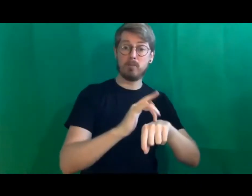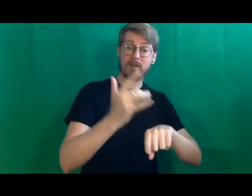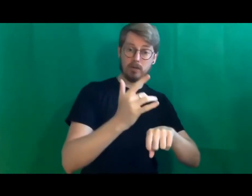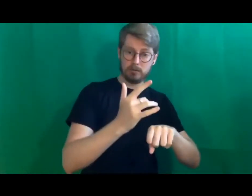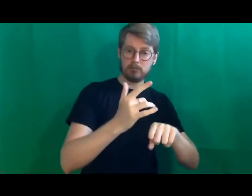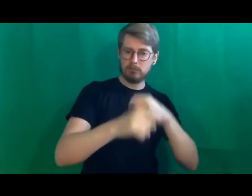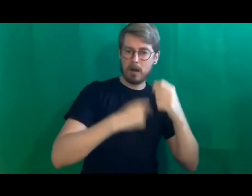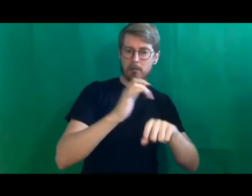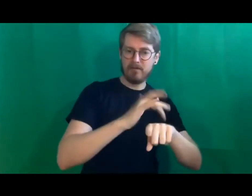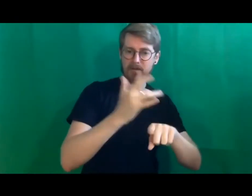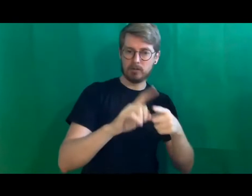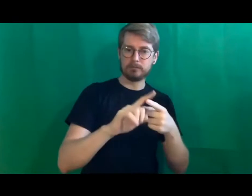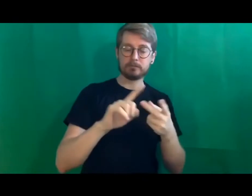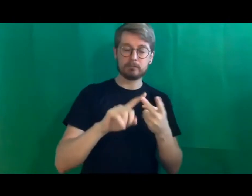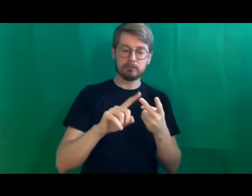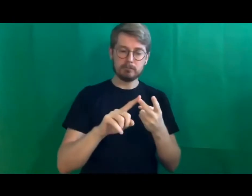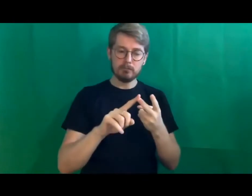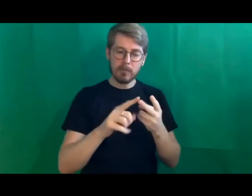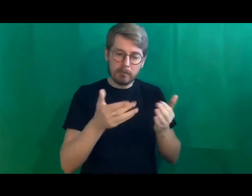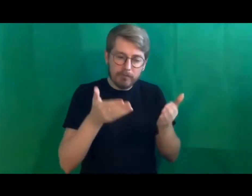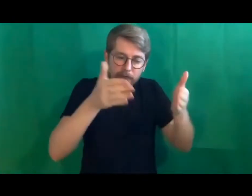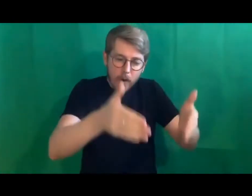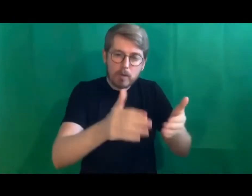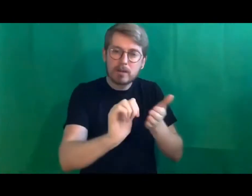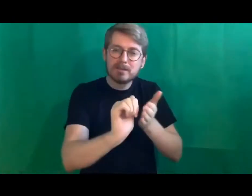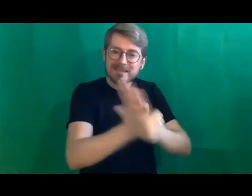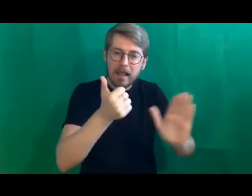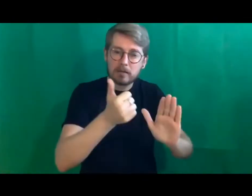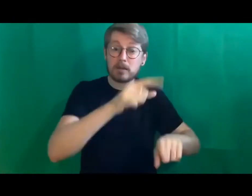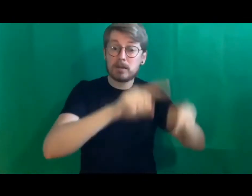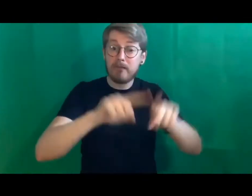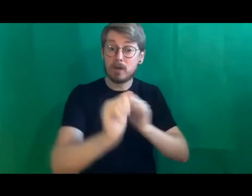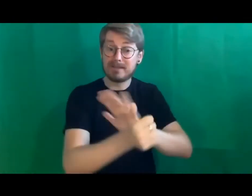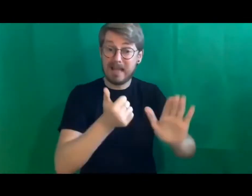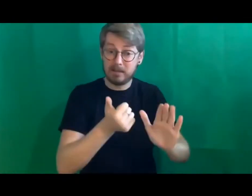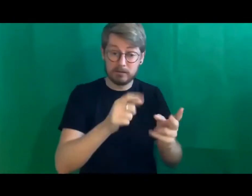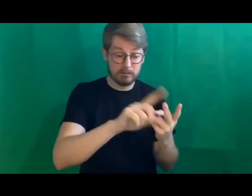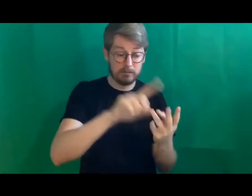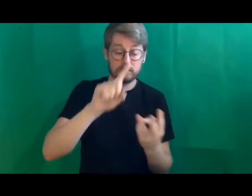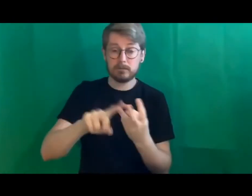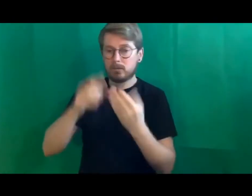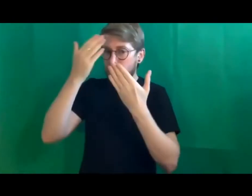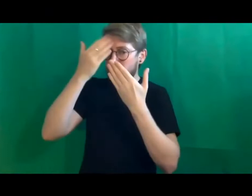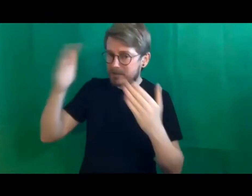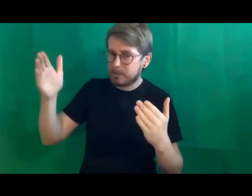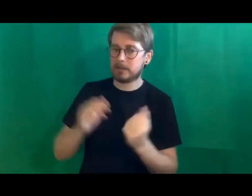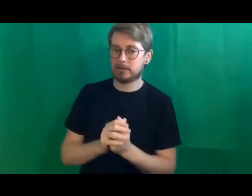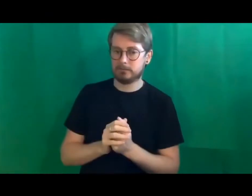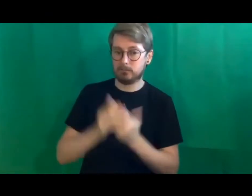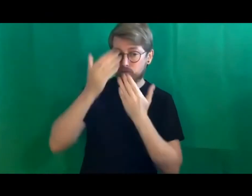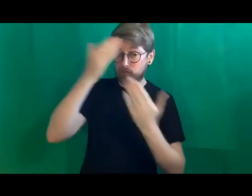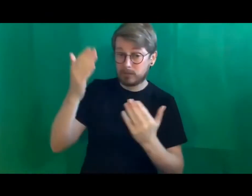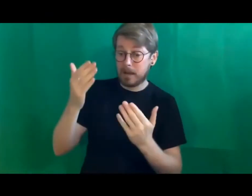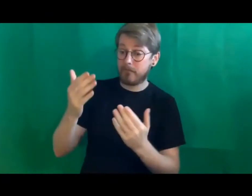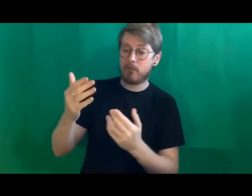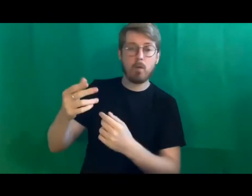investment in talent and particularly diverse talent and above all respect you know both for the workforce and